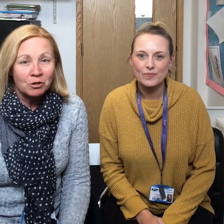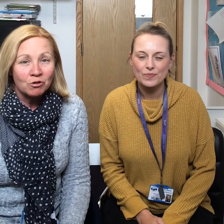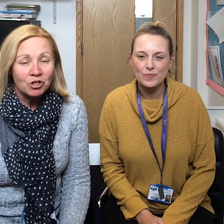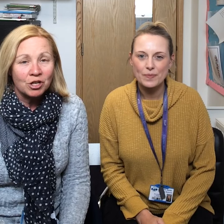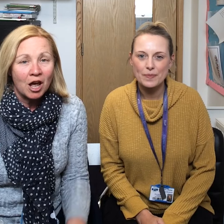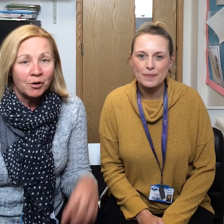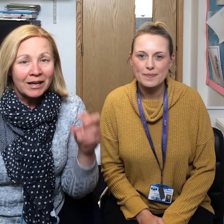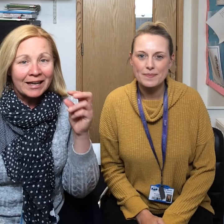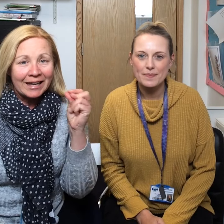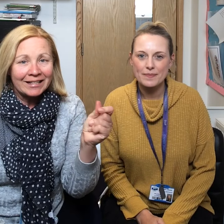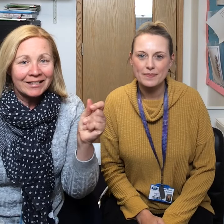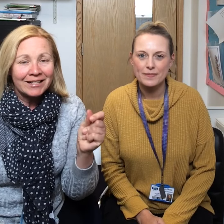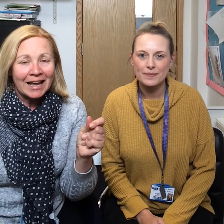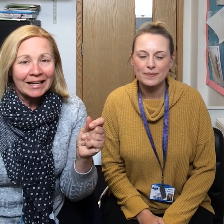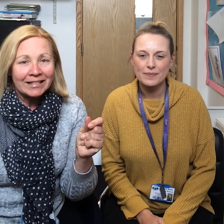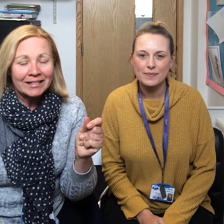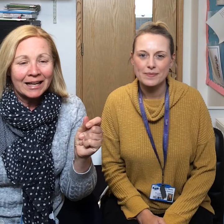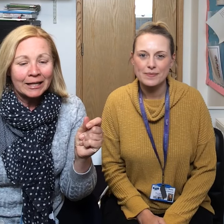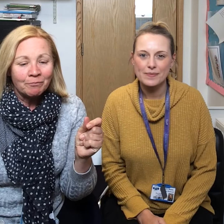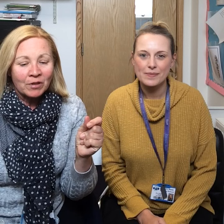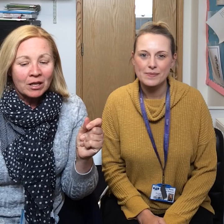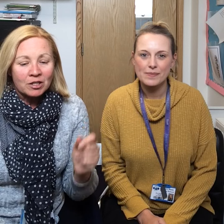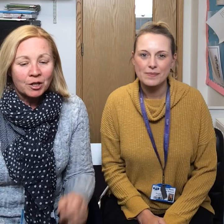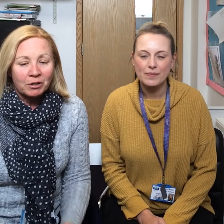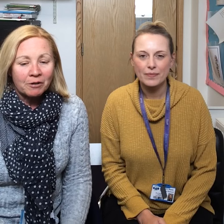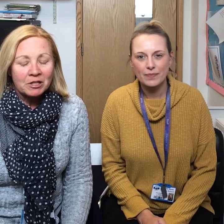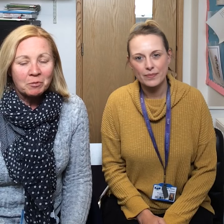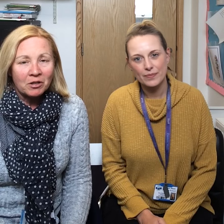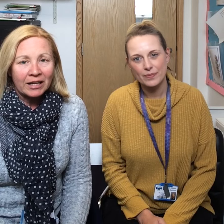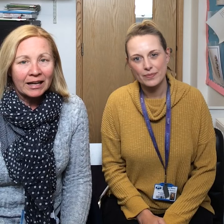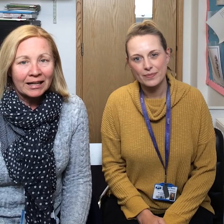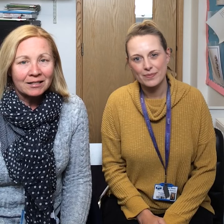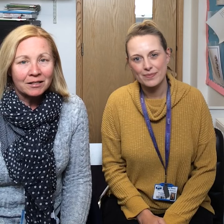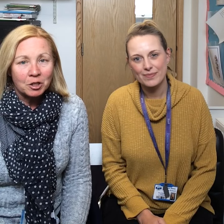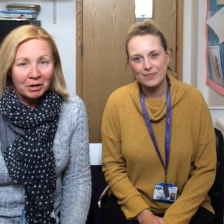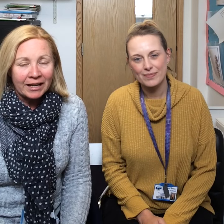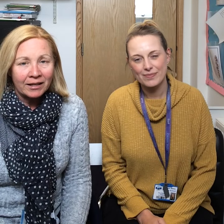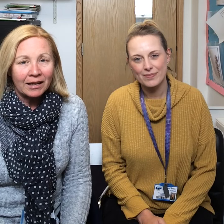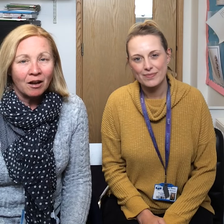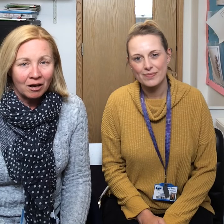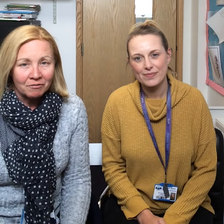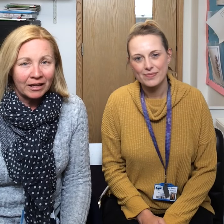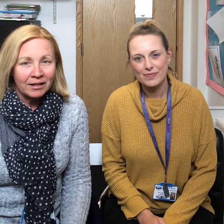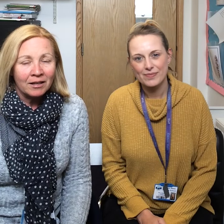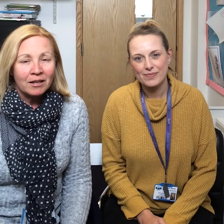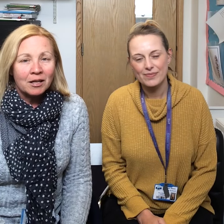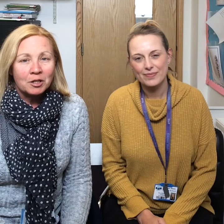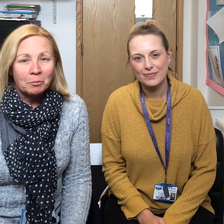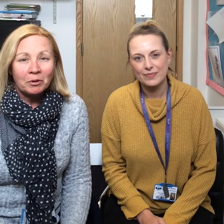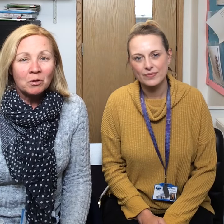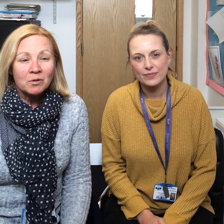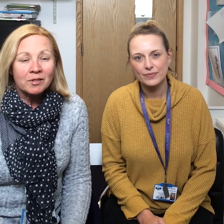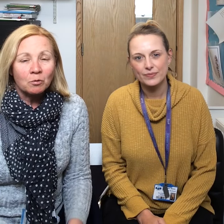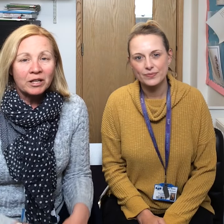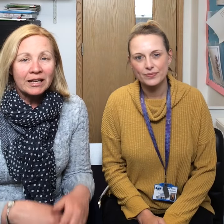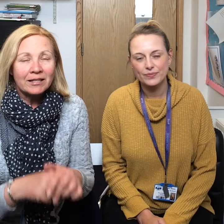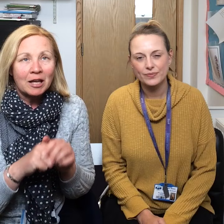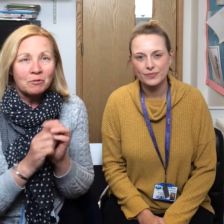children to know instantaneously. So we're going to be looking at doubling and halving. Doubles, we need them